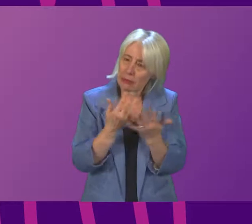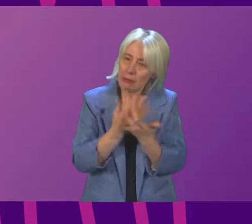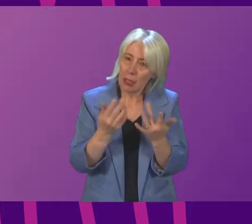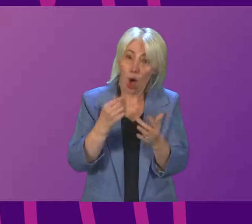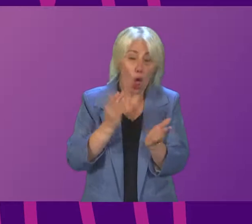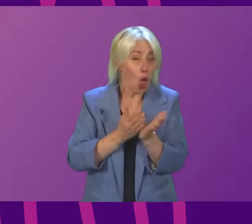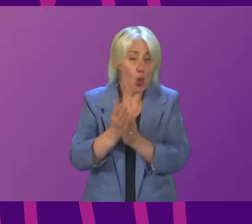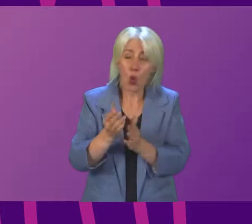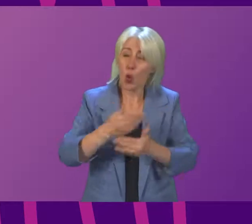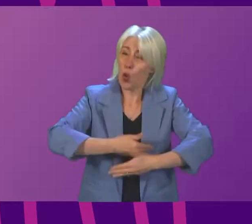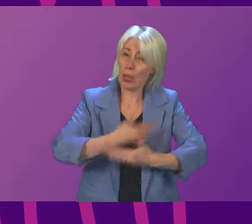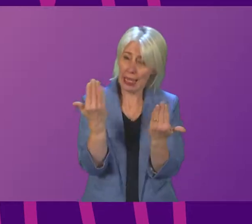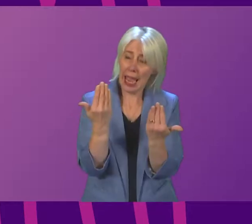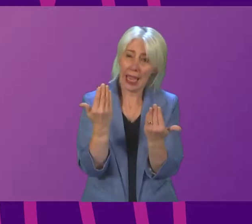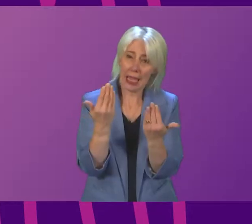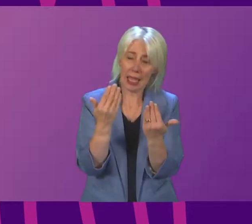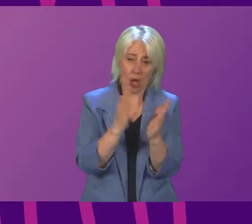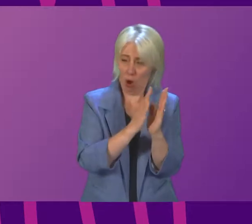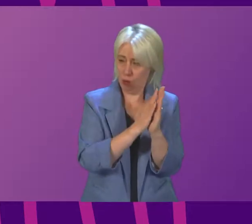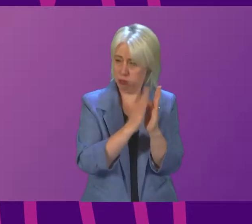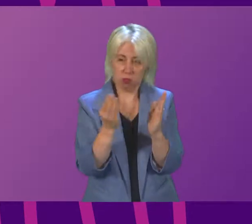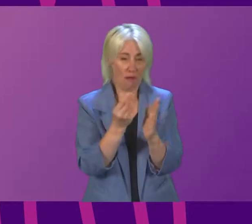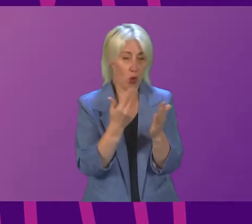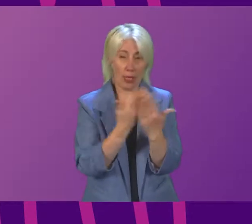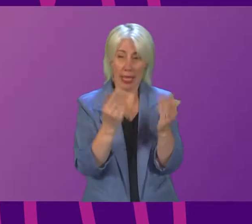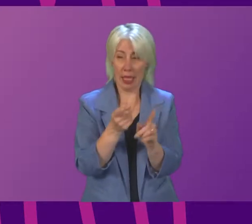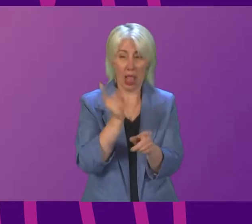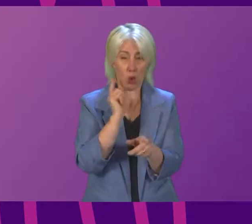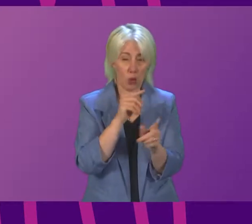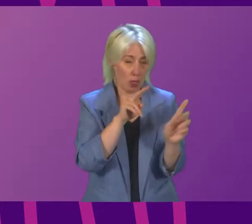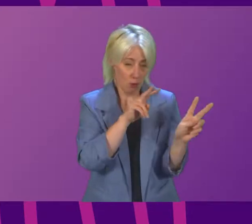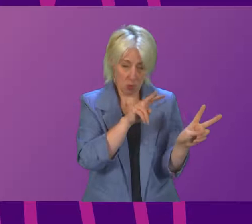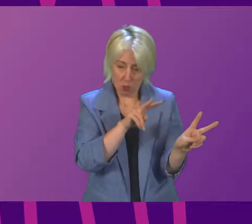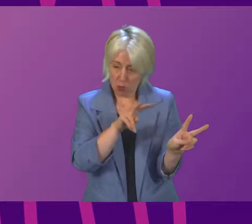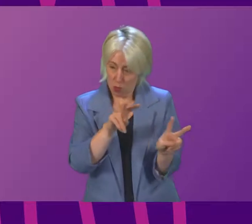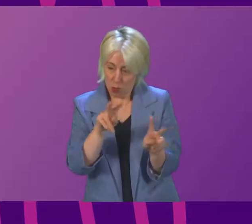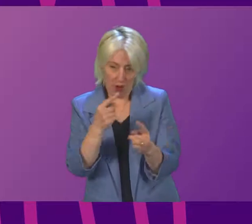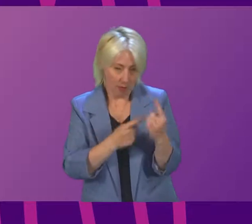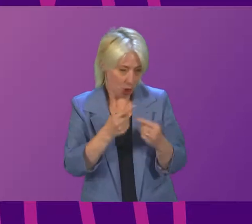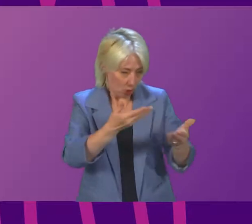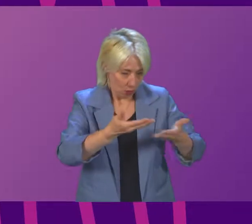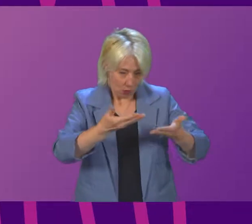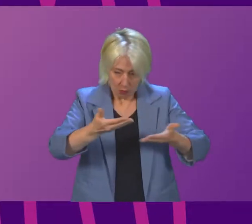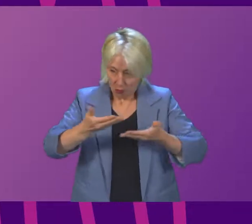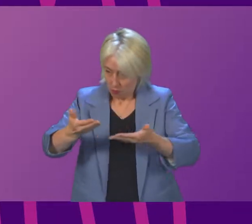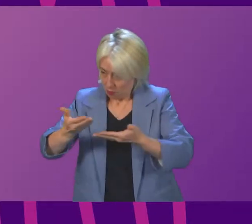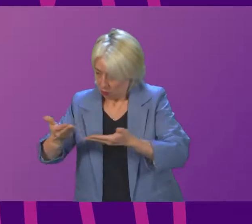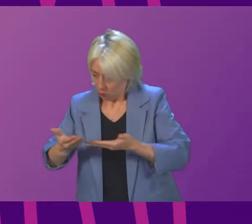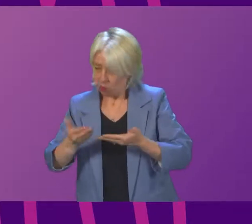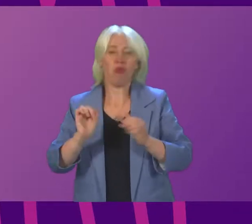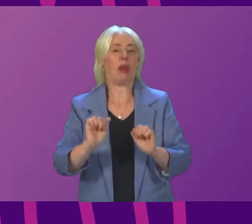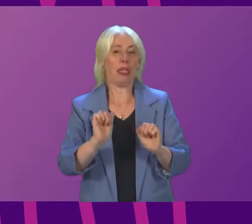over the course of a couple of days last week on the running data that was available about the